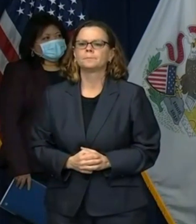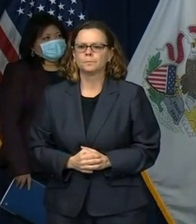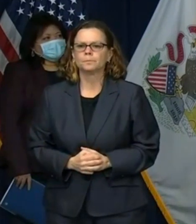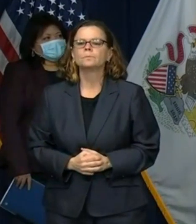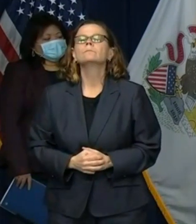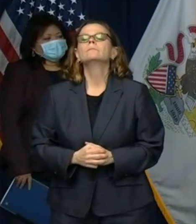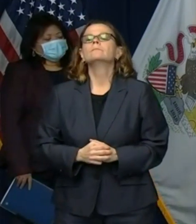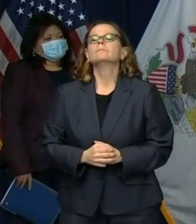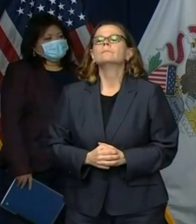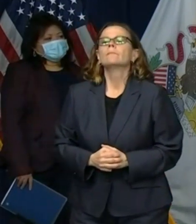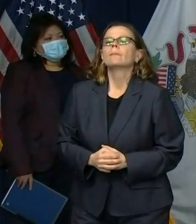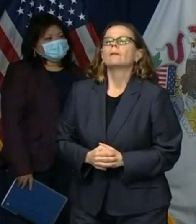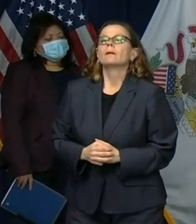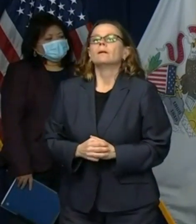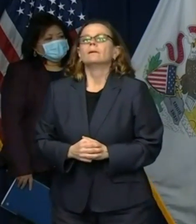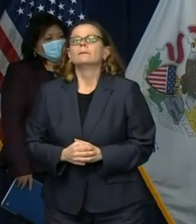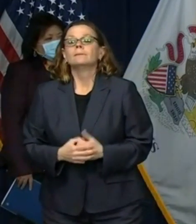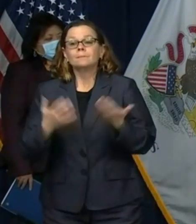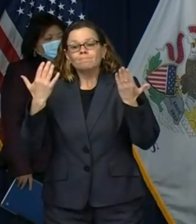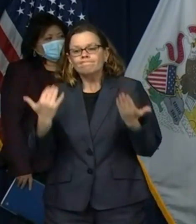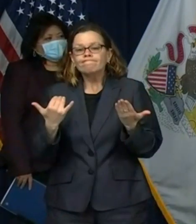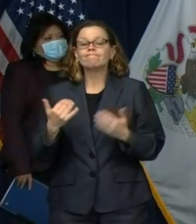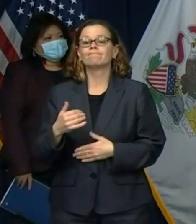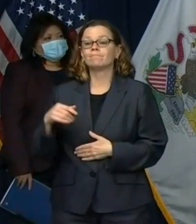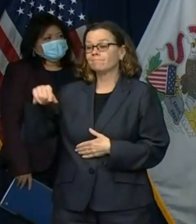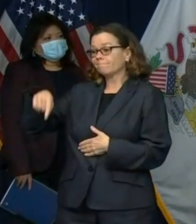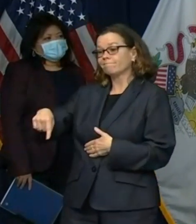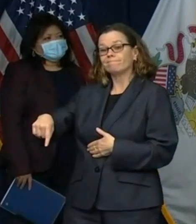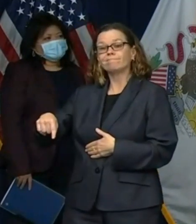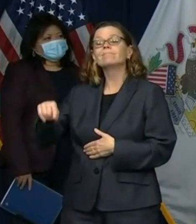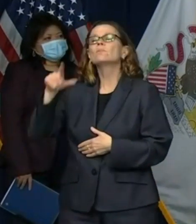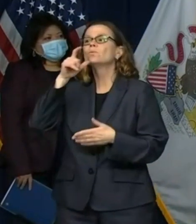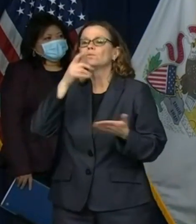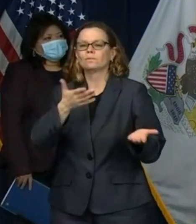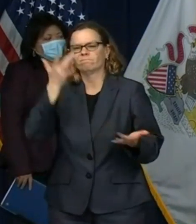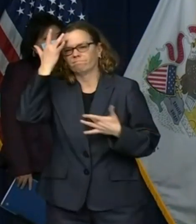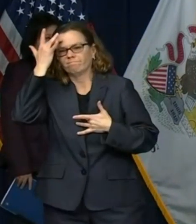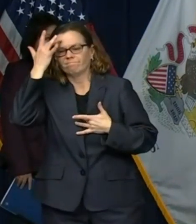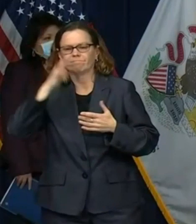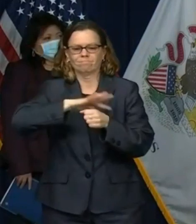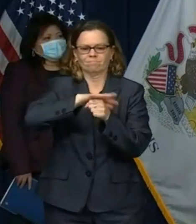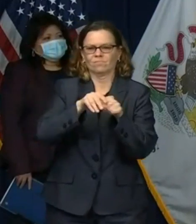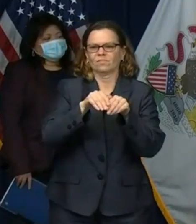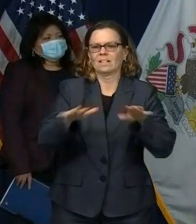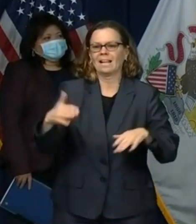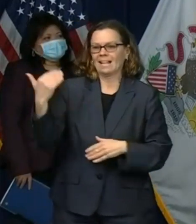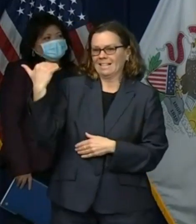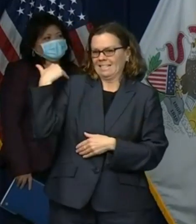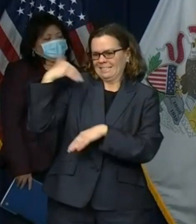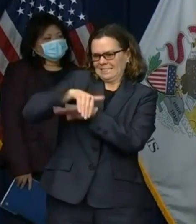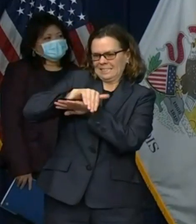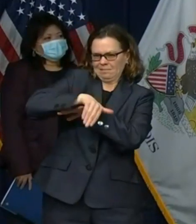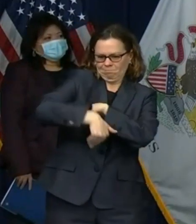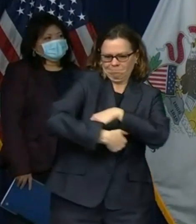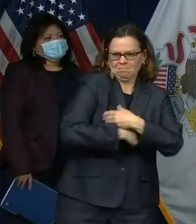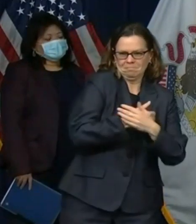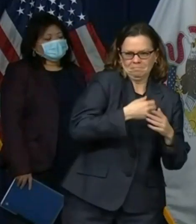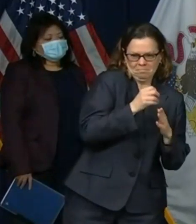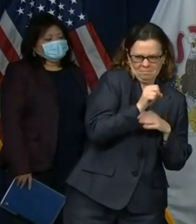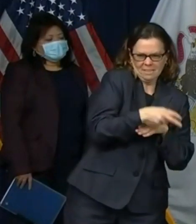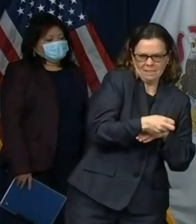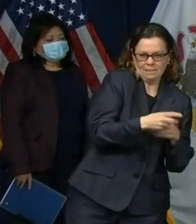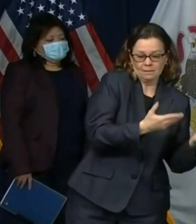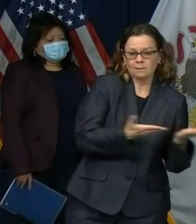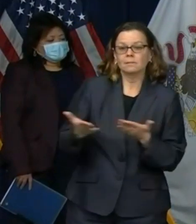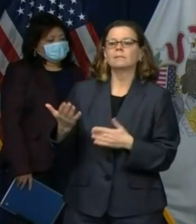the hospital associated with covet 19 as of midnight 4 699 individuals